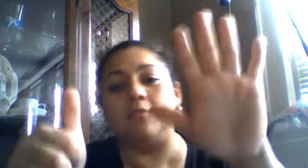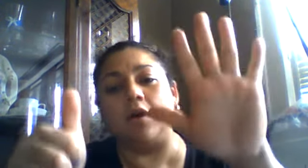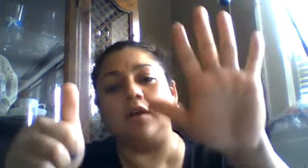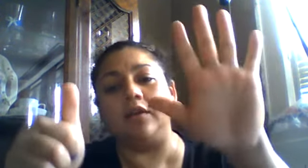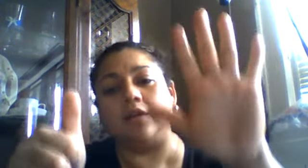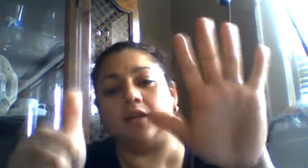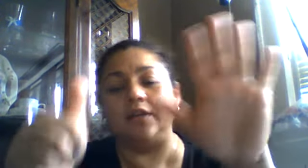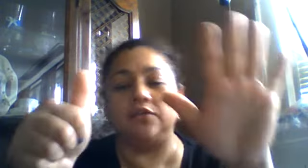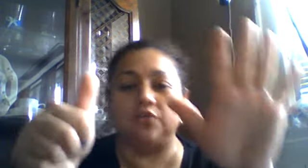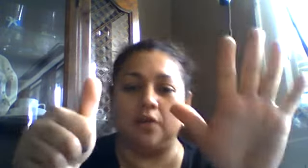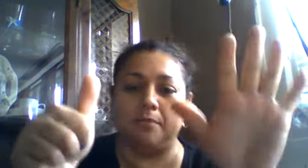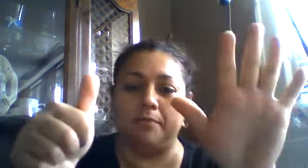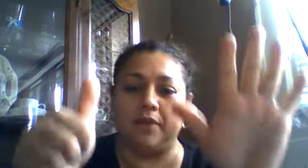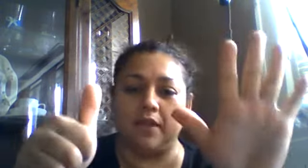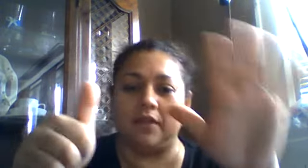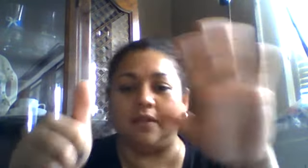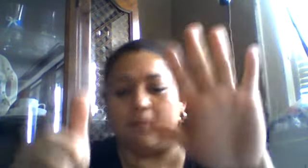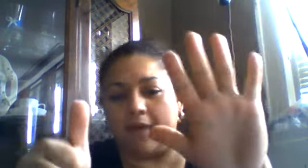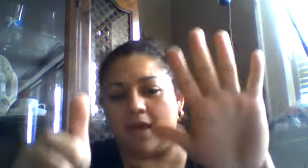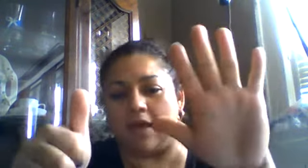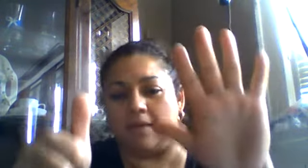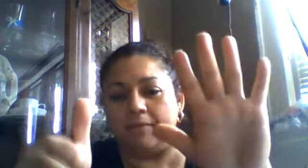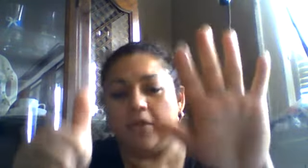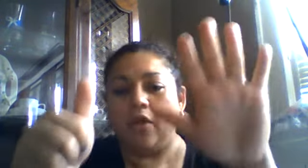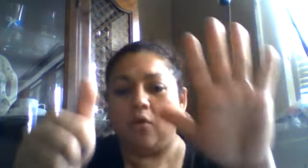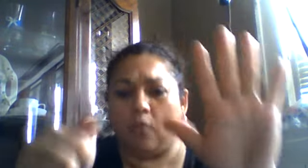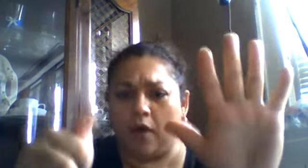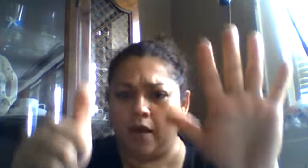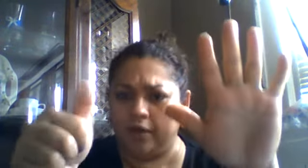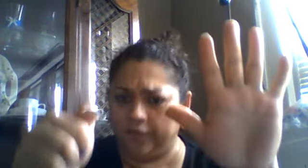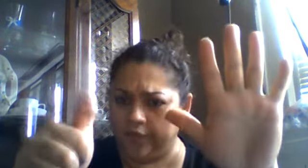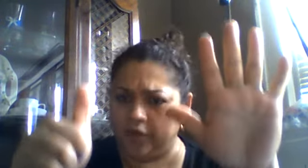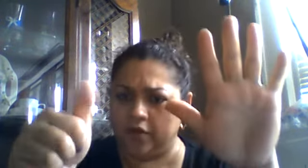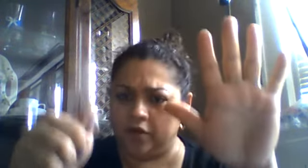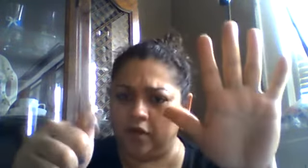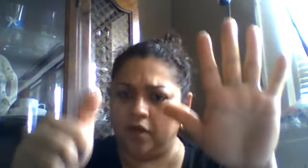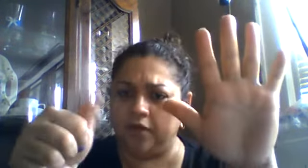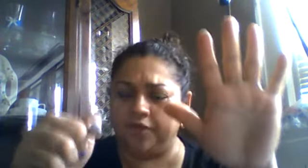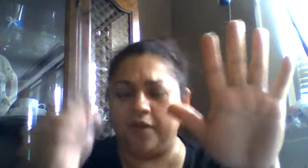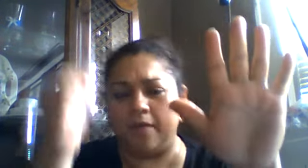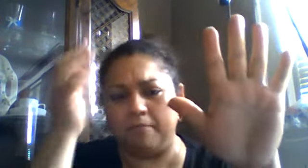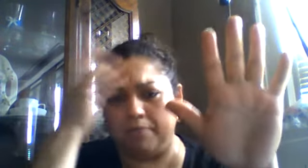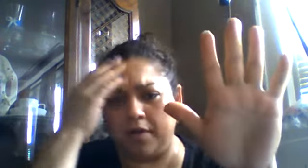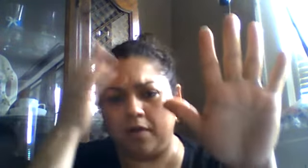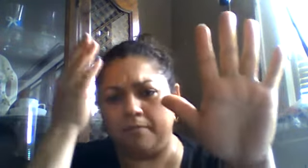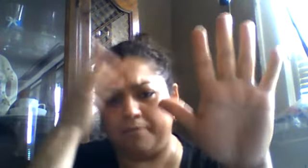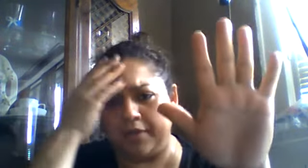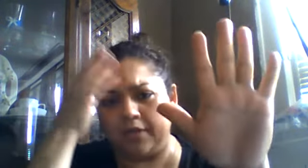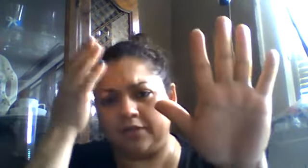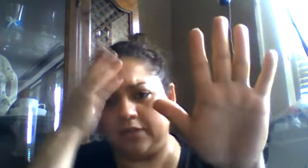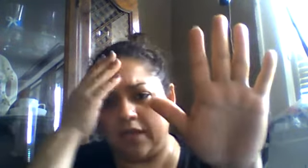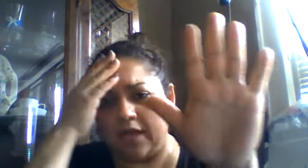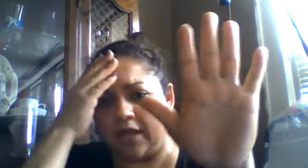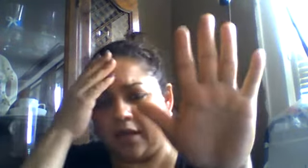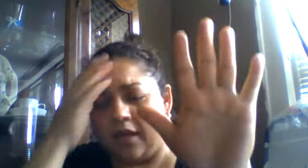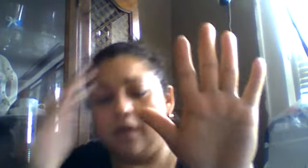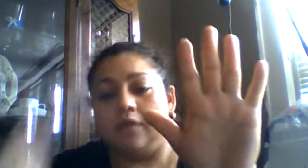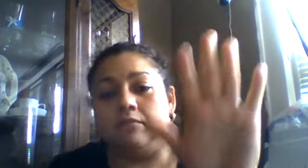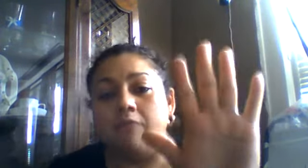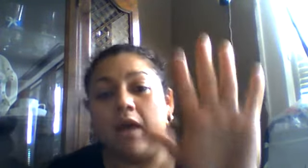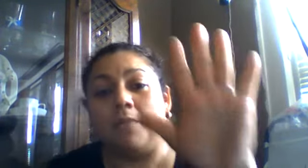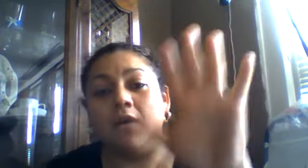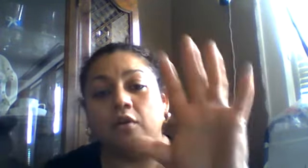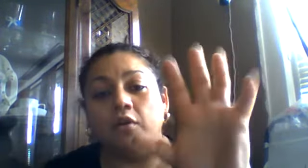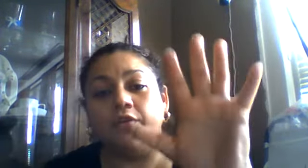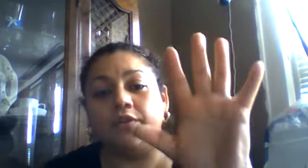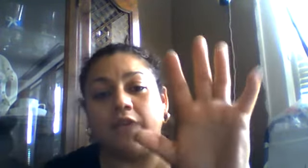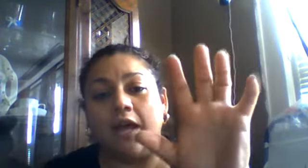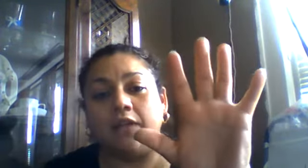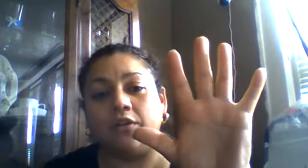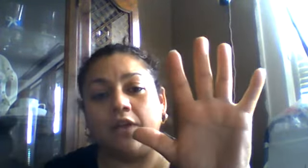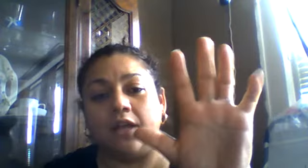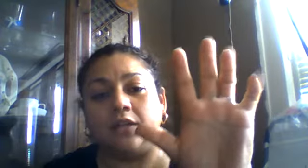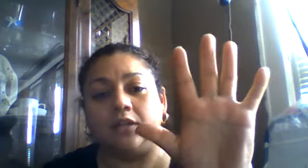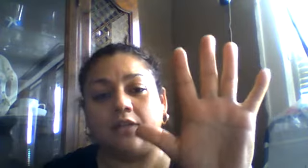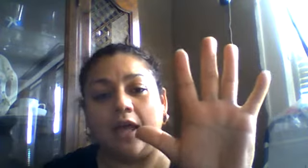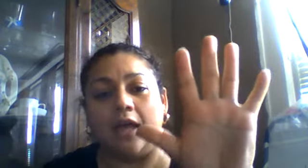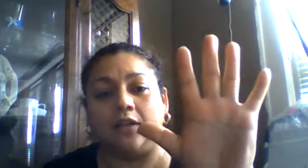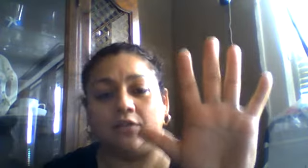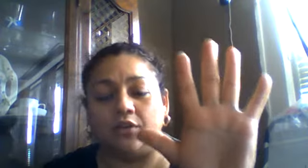monkeys jumping in the bed one fell off and bump his head mama called the doctor and the doctor